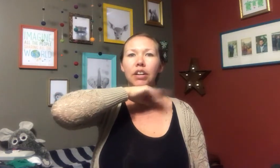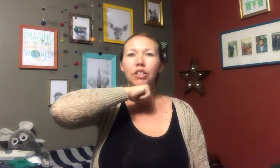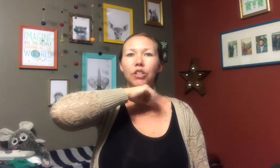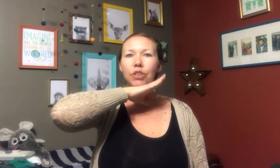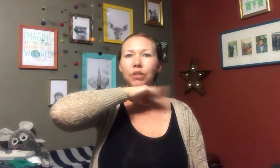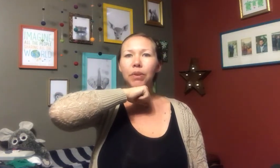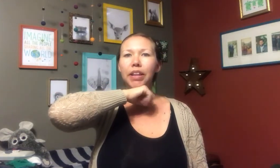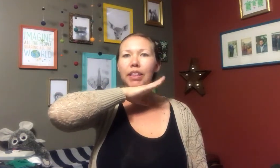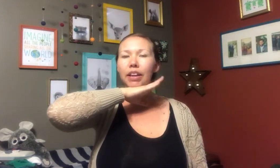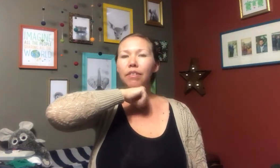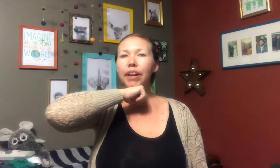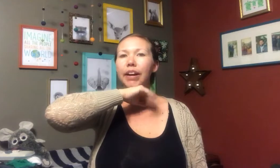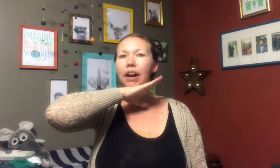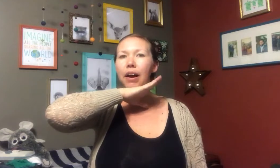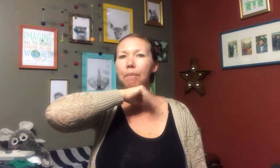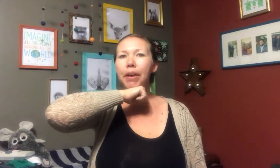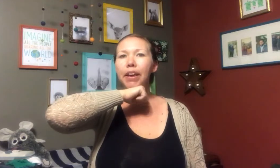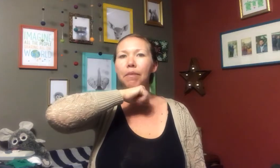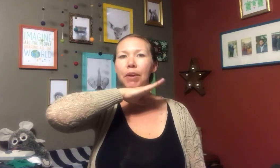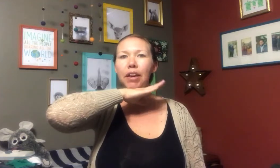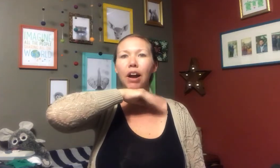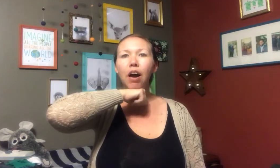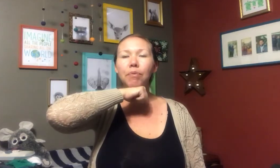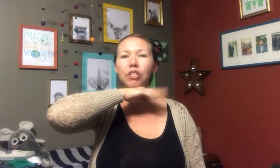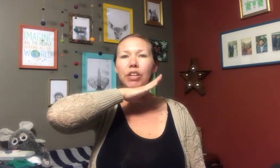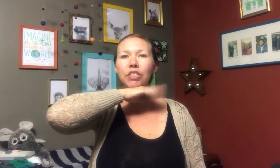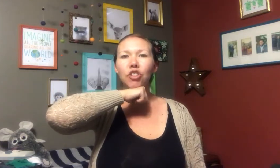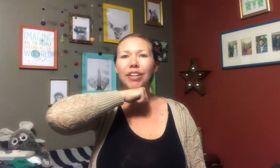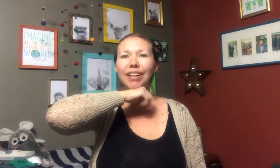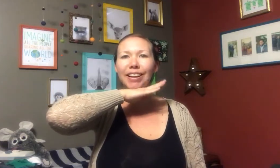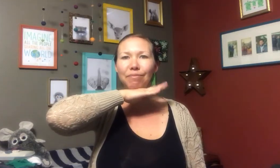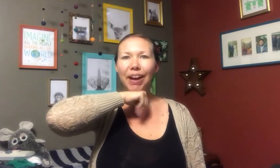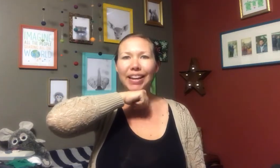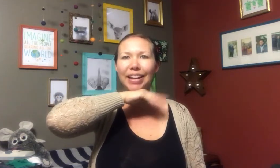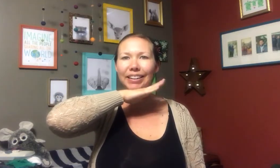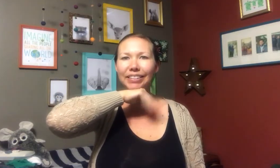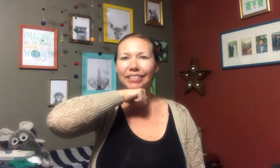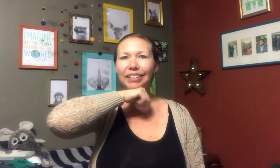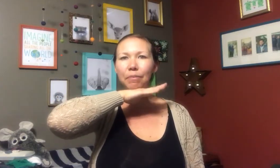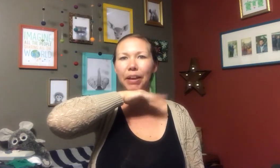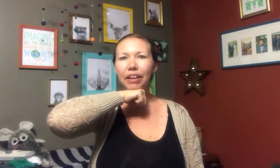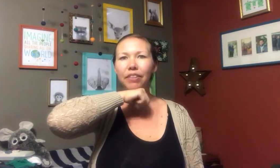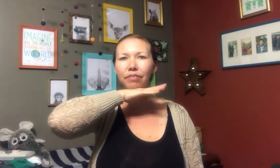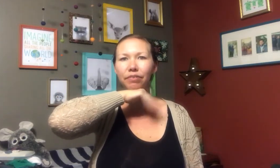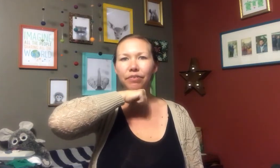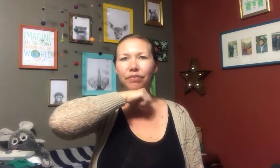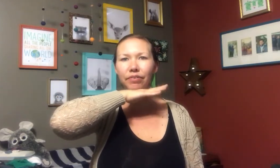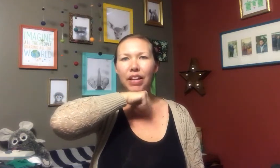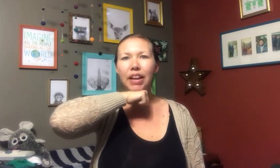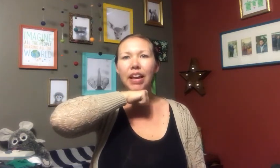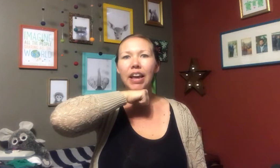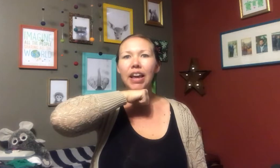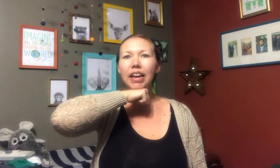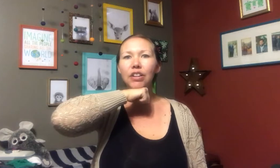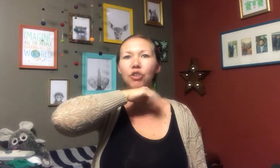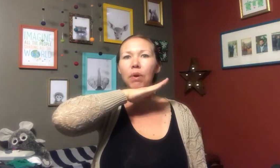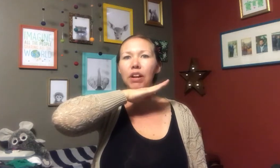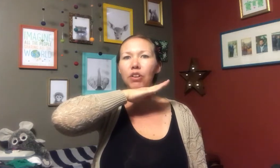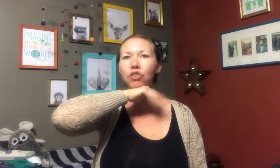So this one I think of like a pig being up to his chin in mud. Pig. And you want to use